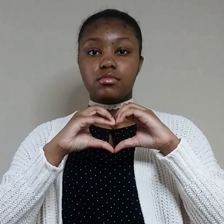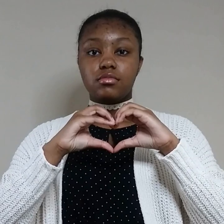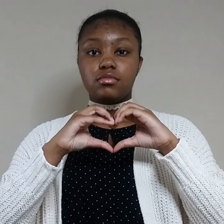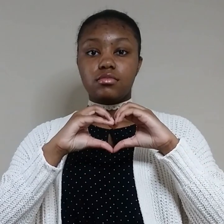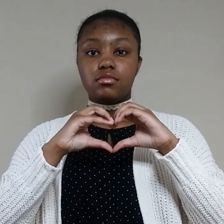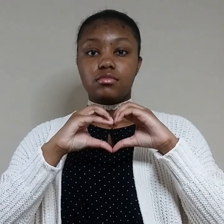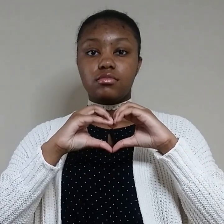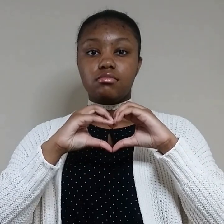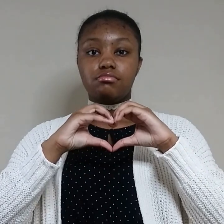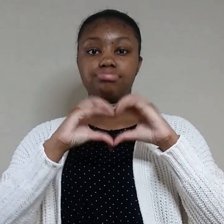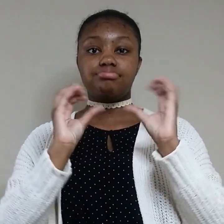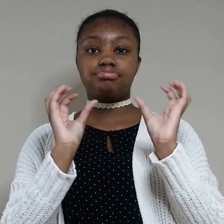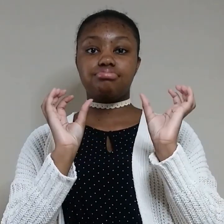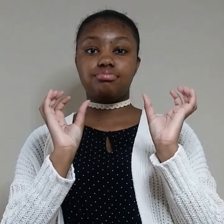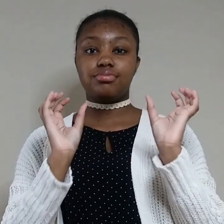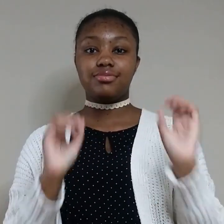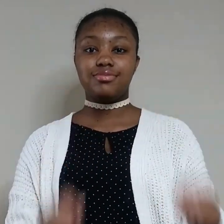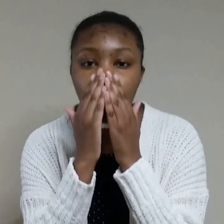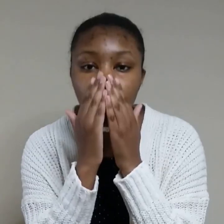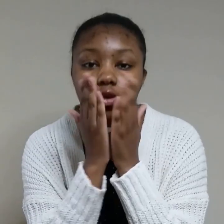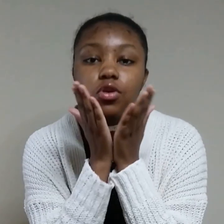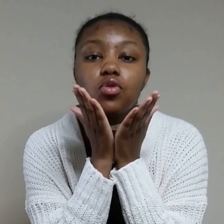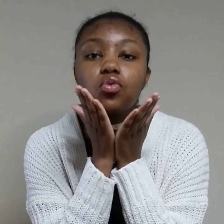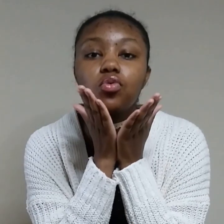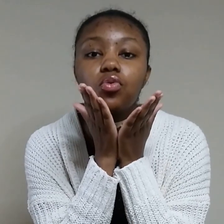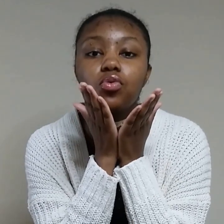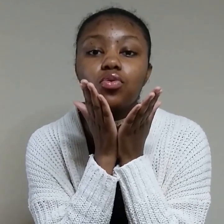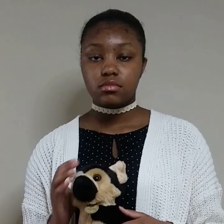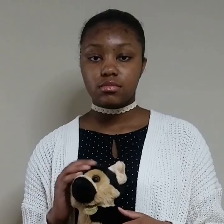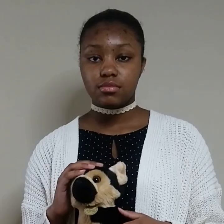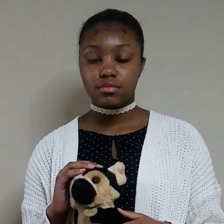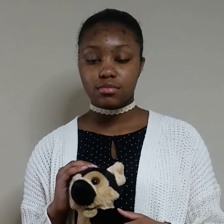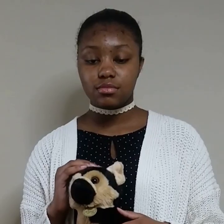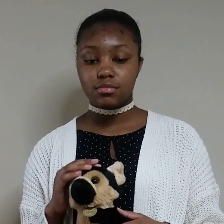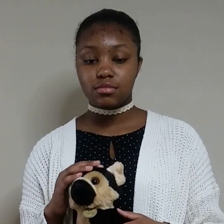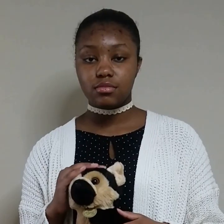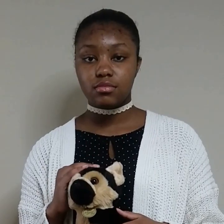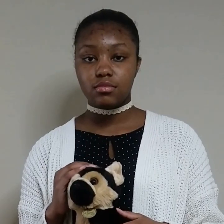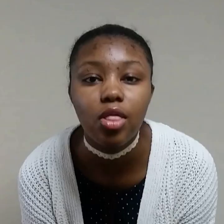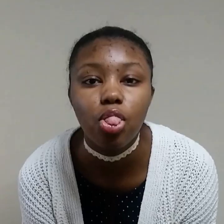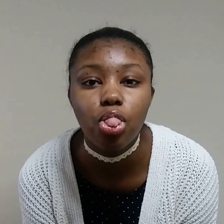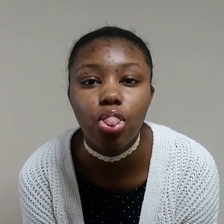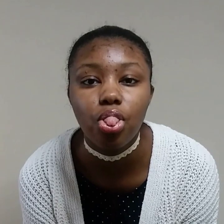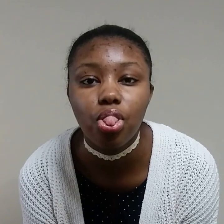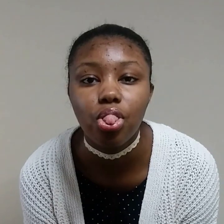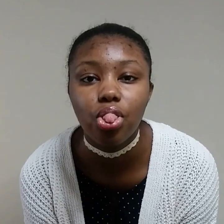I know I shouldn't want you I got every reason not to